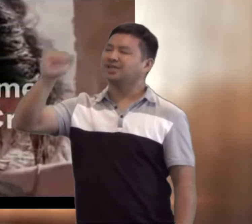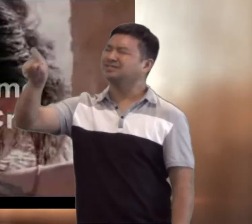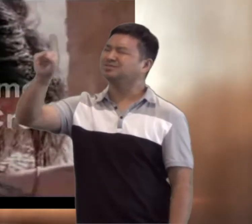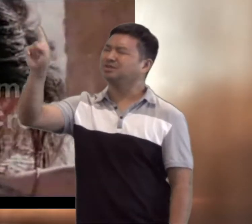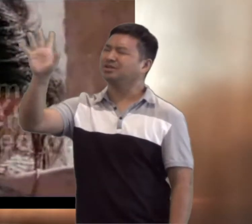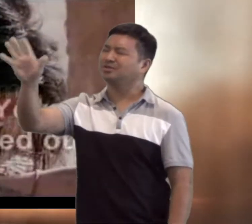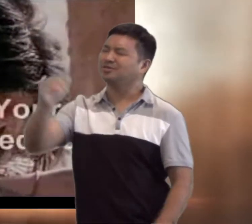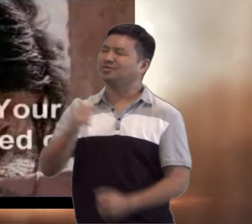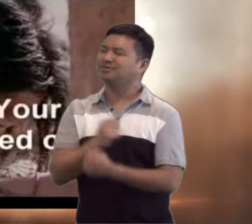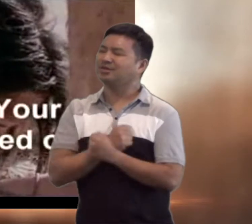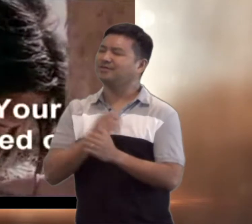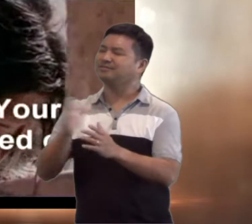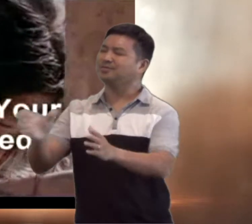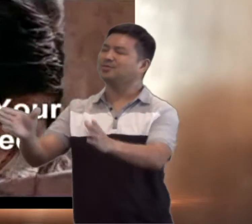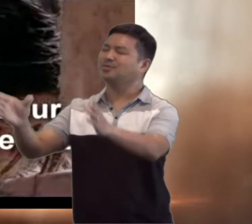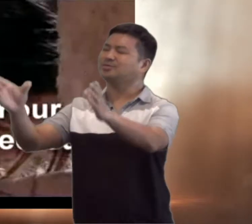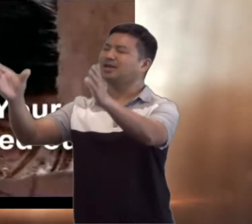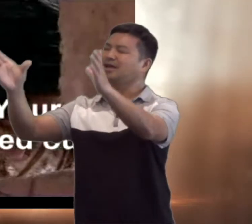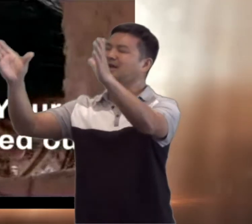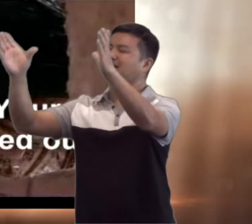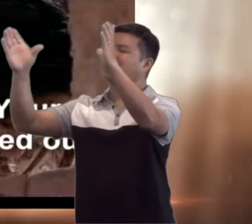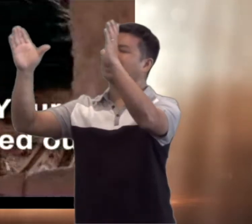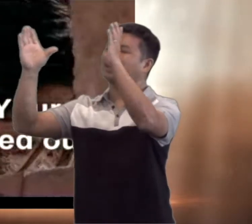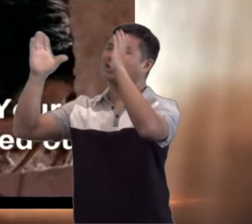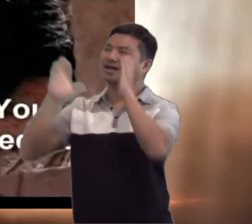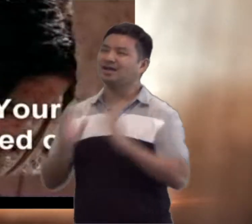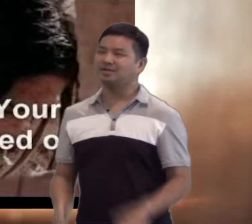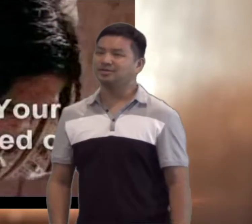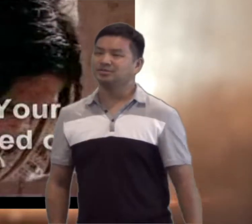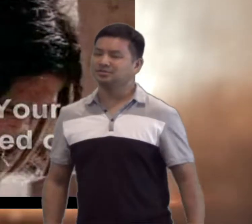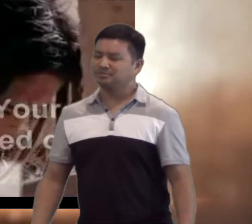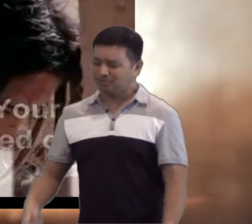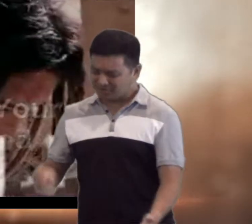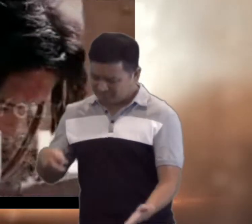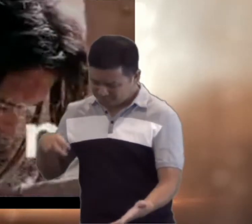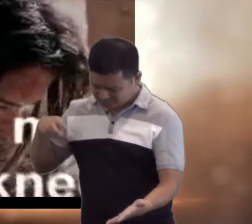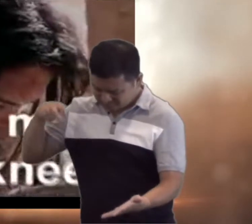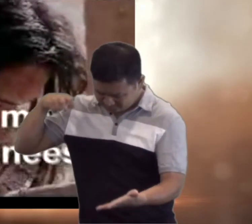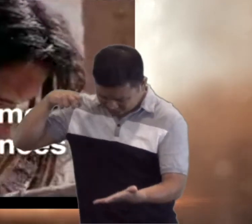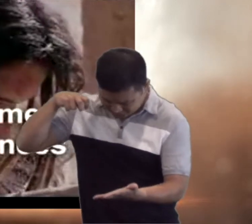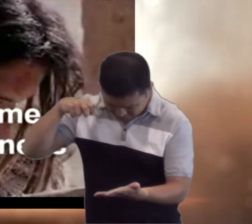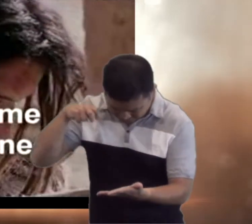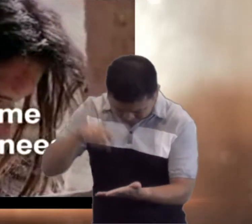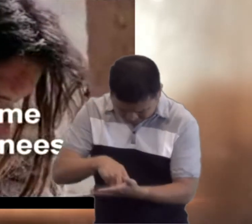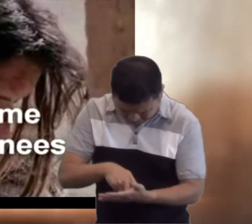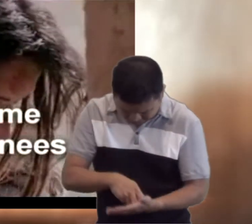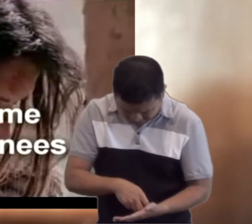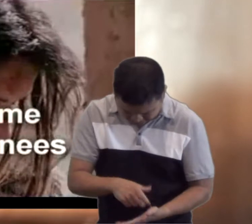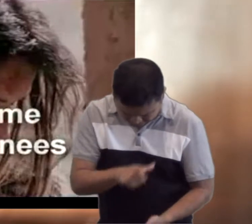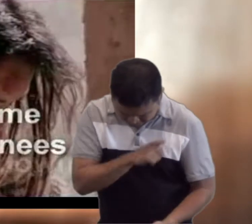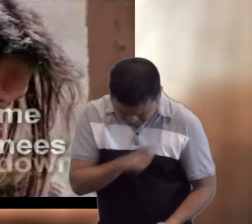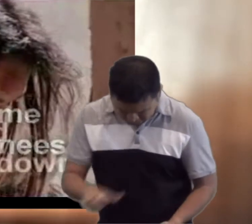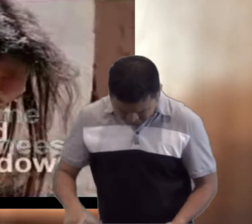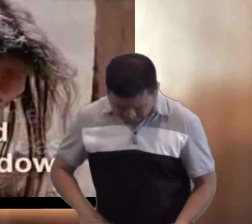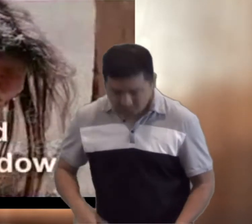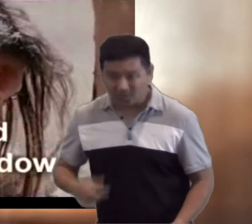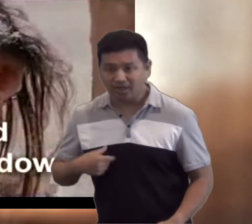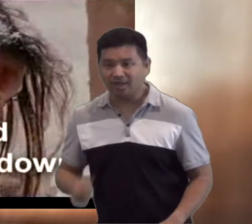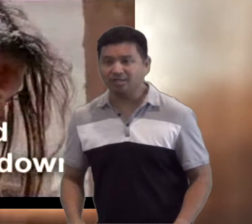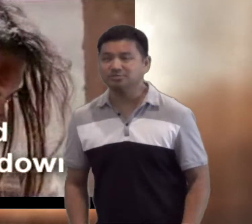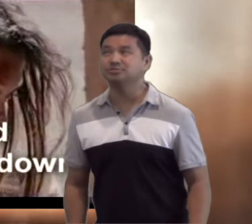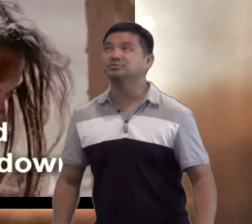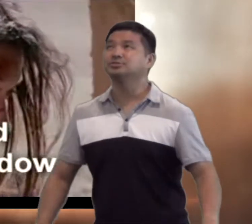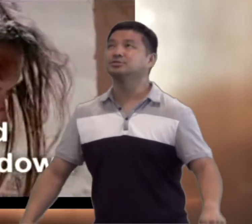cross where your love poured out. Bring me to my knees,